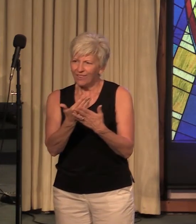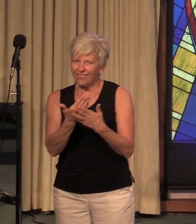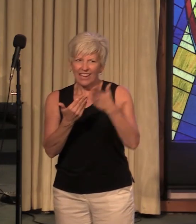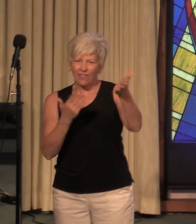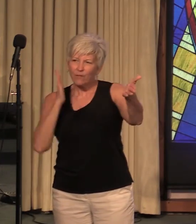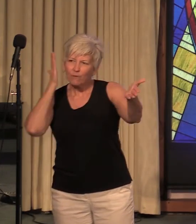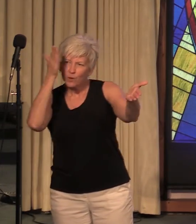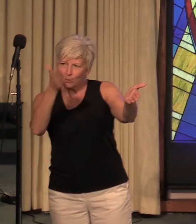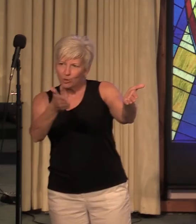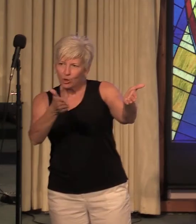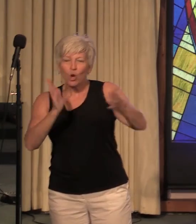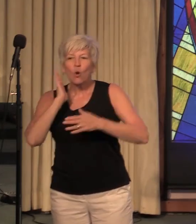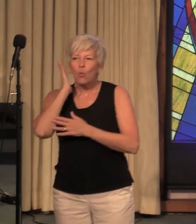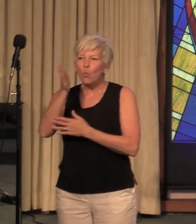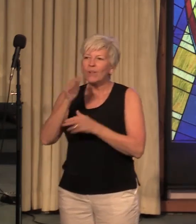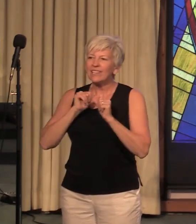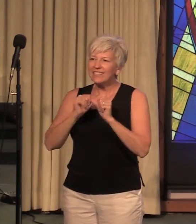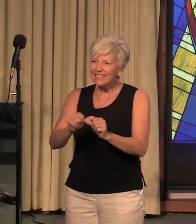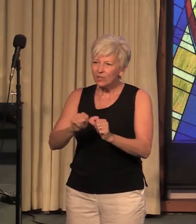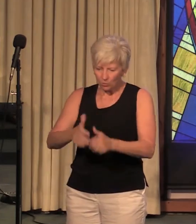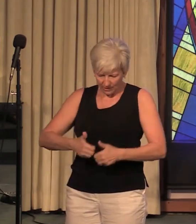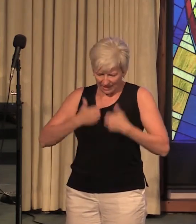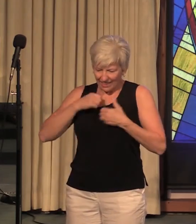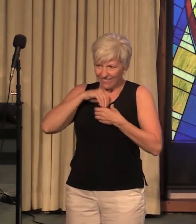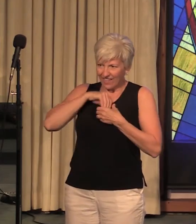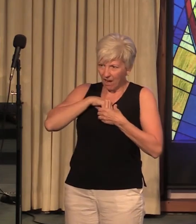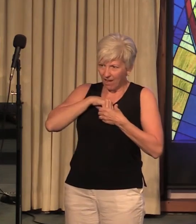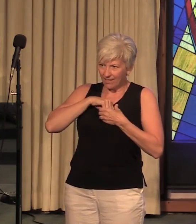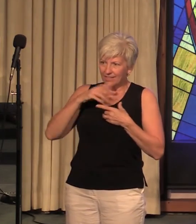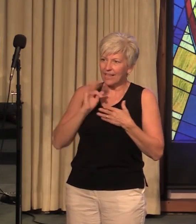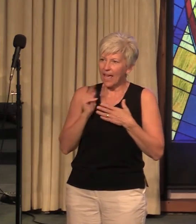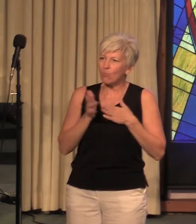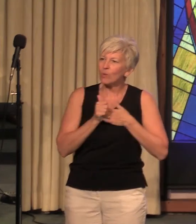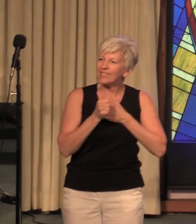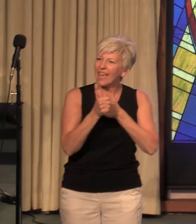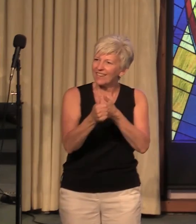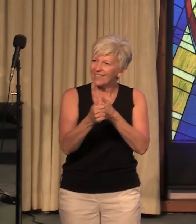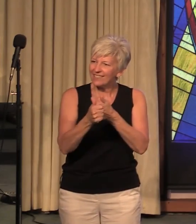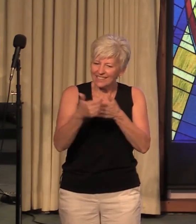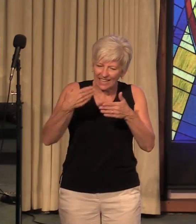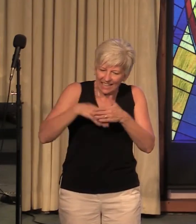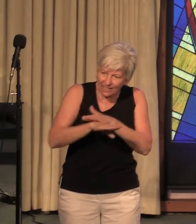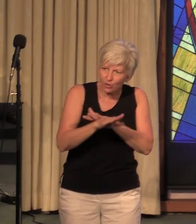will continue to live in us and will take us into our own promised land